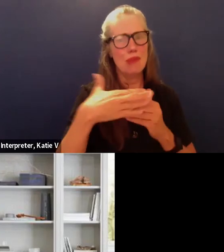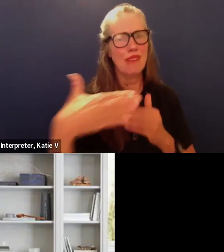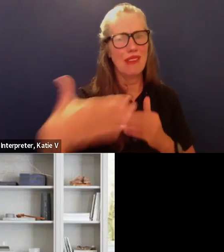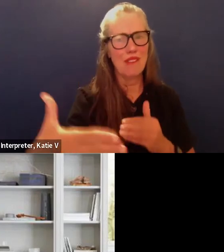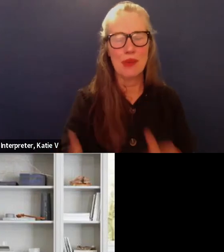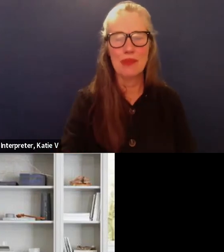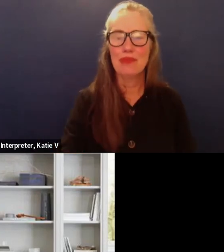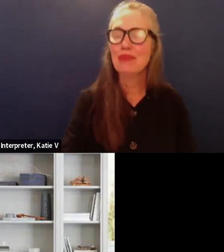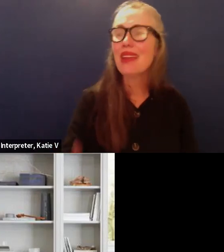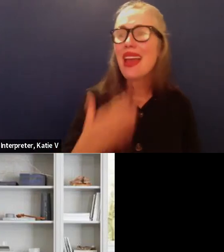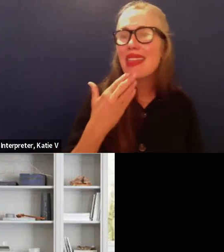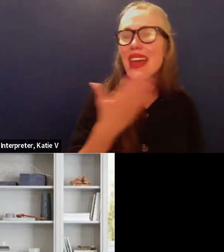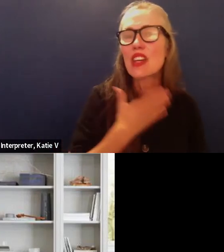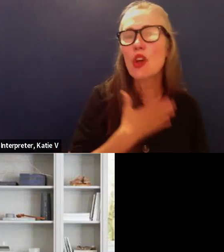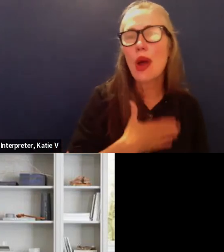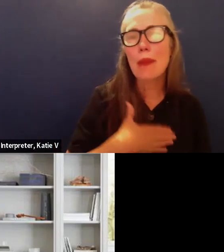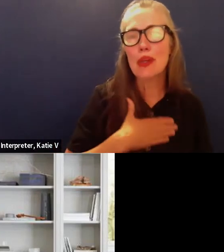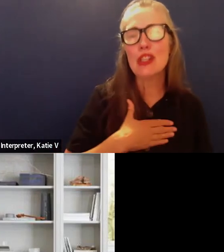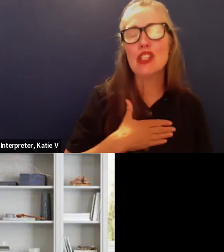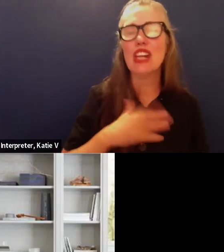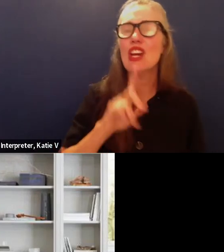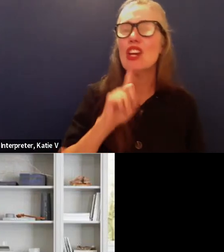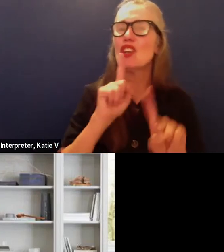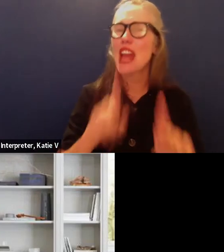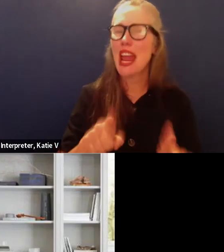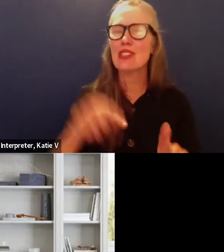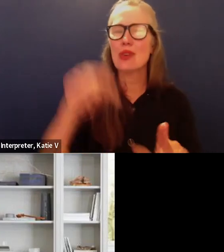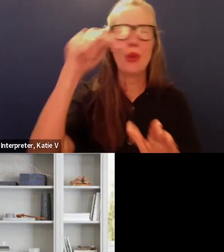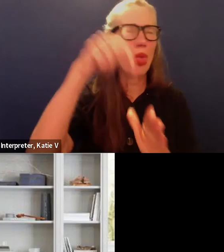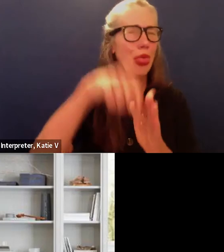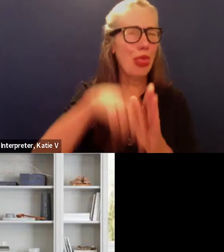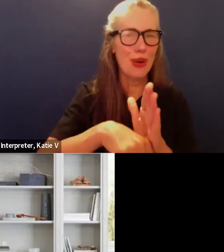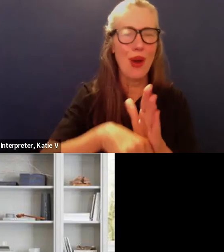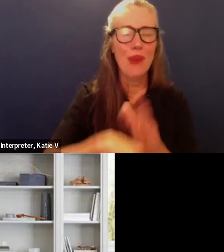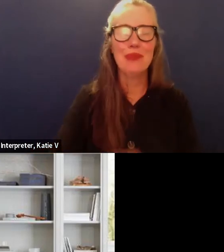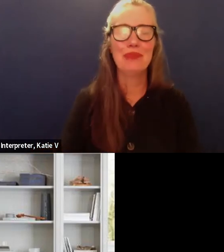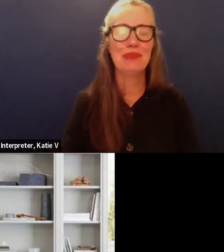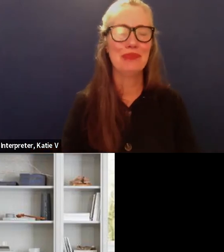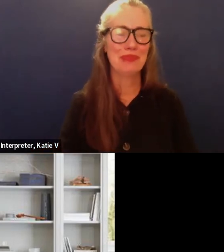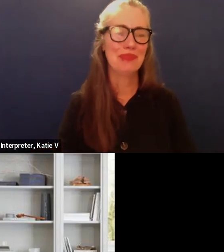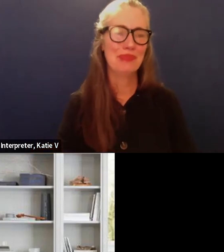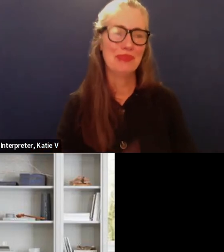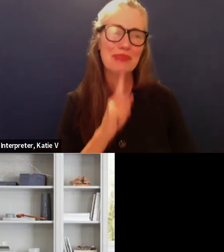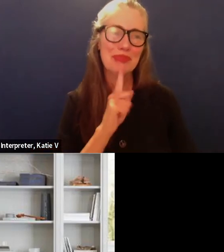Thank you. Thank appreciate the thoroughness of your answer. Thank you. Absolutely.